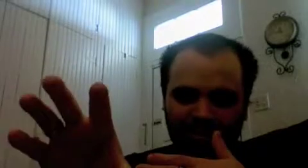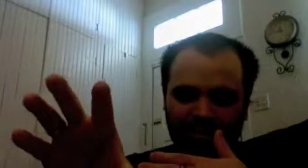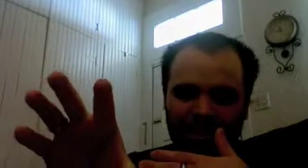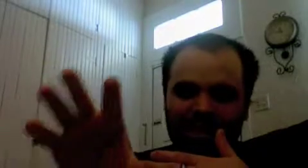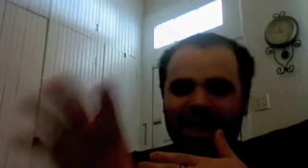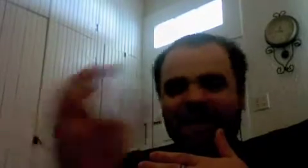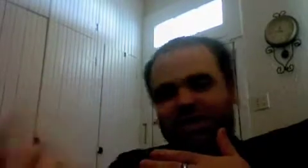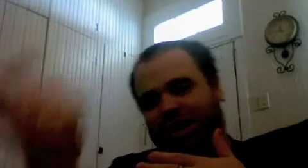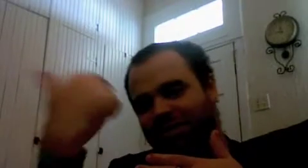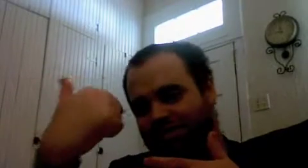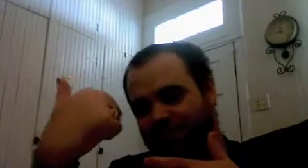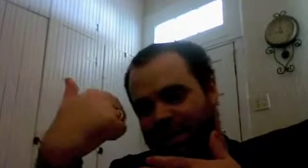that changes me